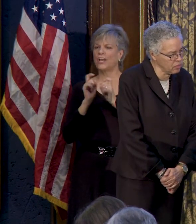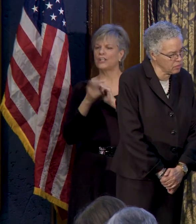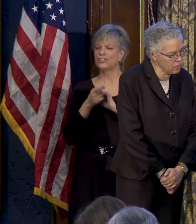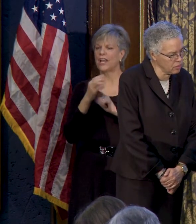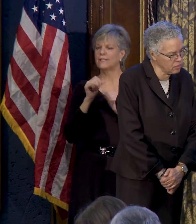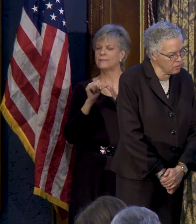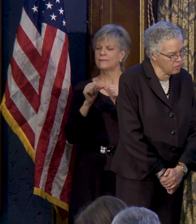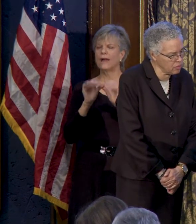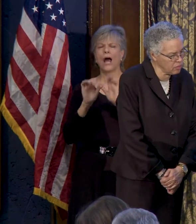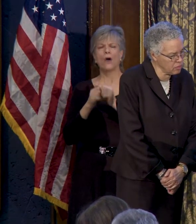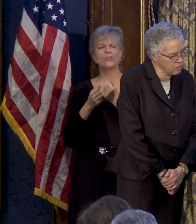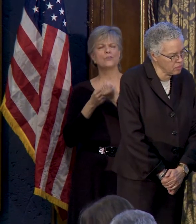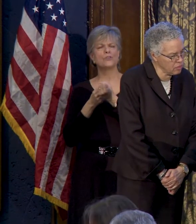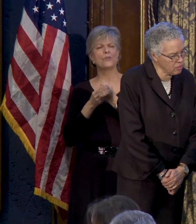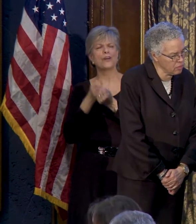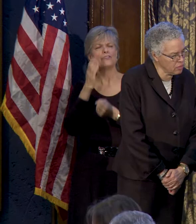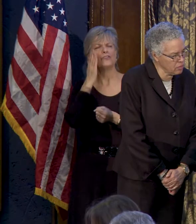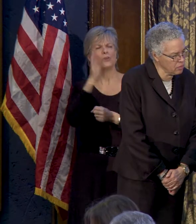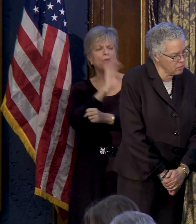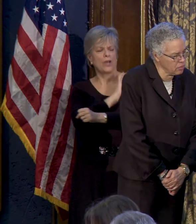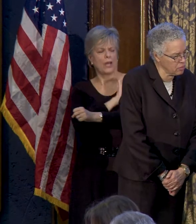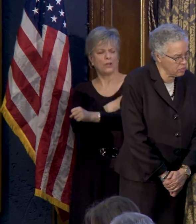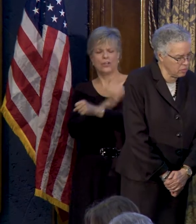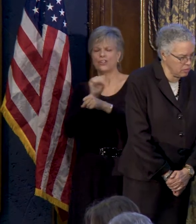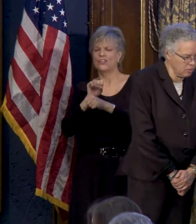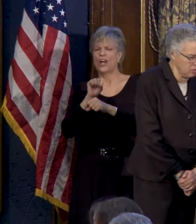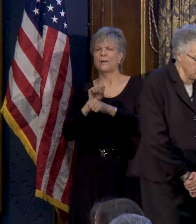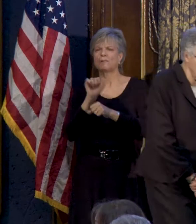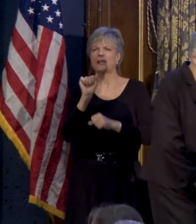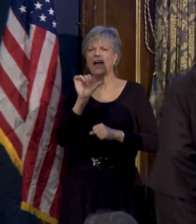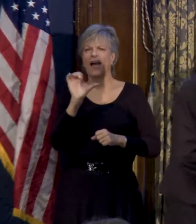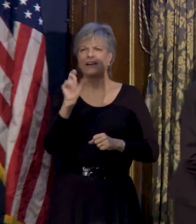support the Future Energy Jobs Act?